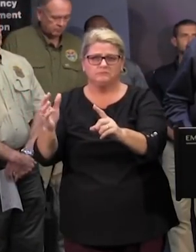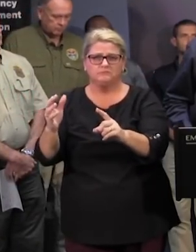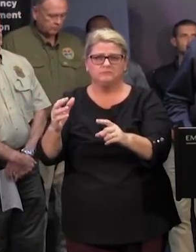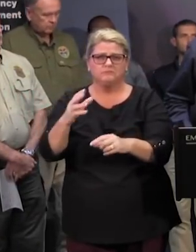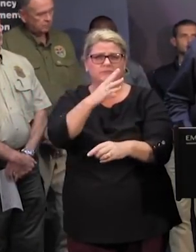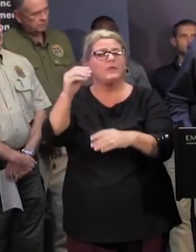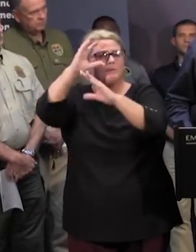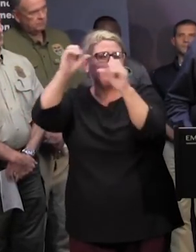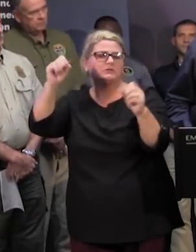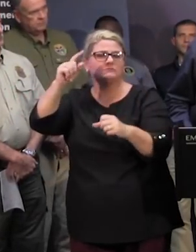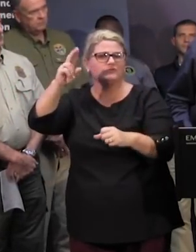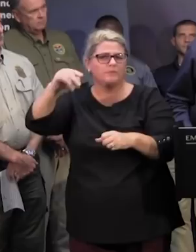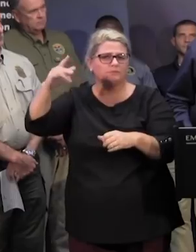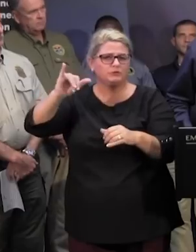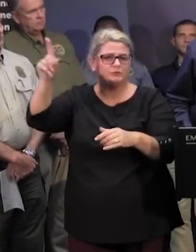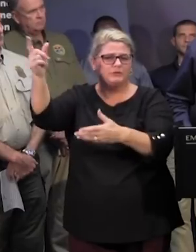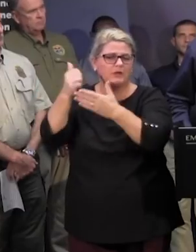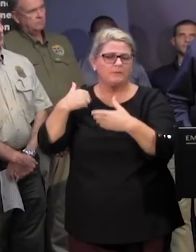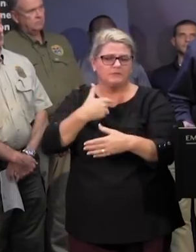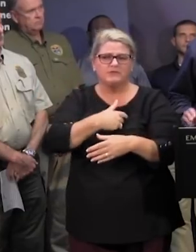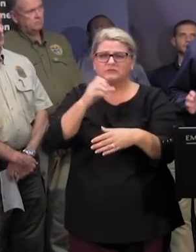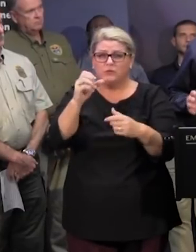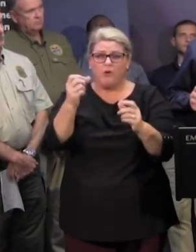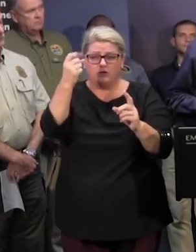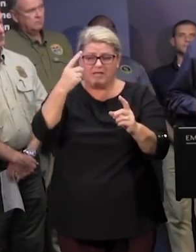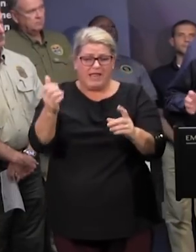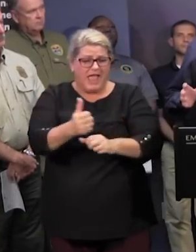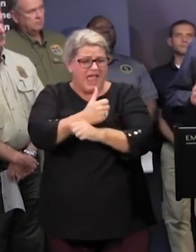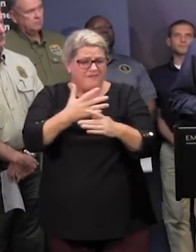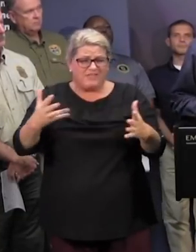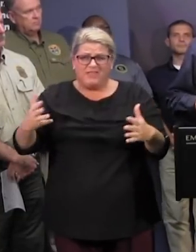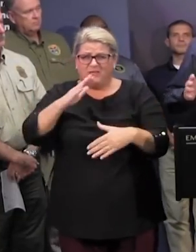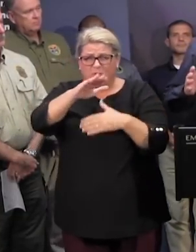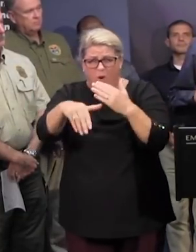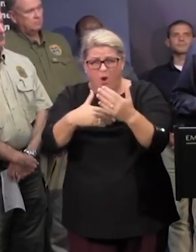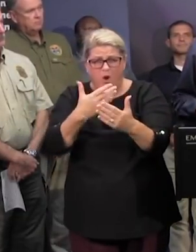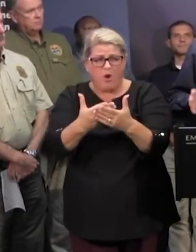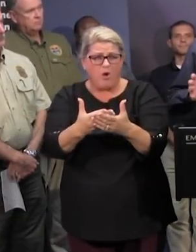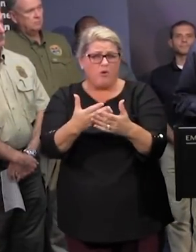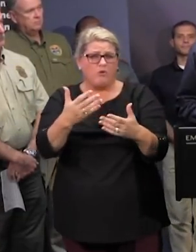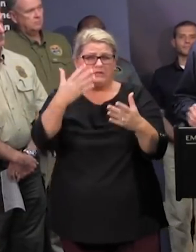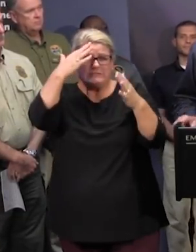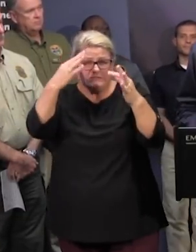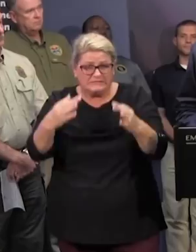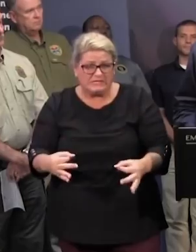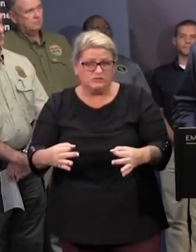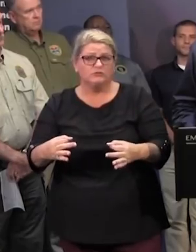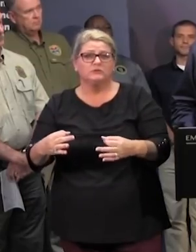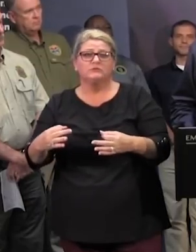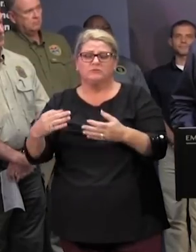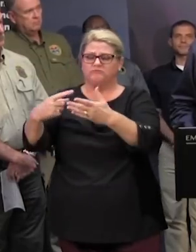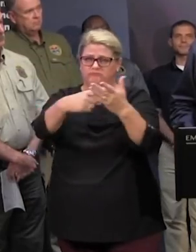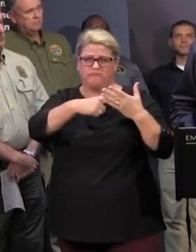as you know president trump and his administration and this everything is all the talent and resources that are out there have been brought to bear